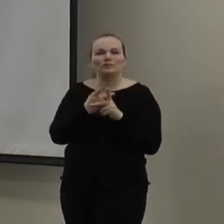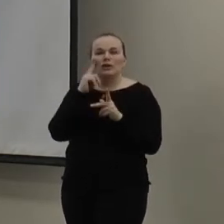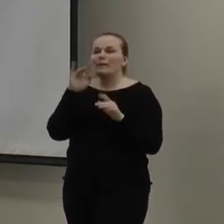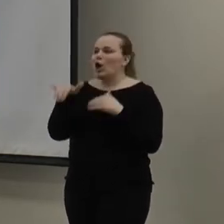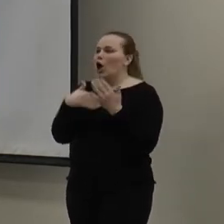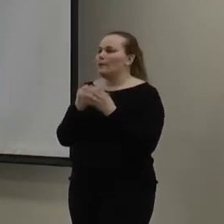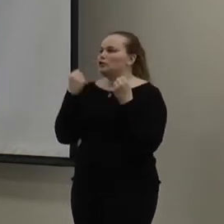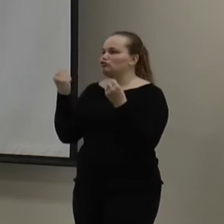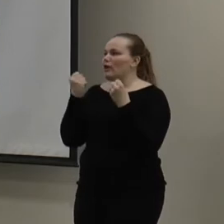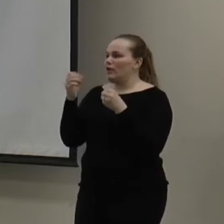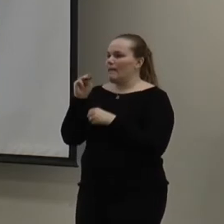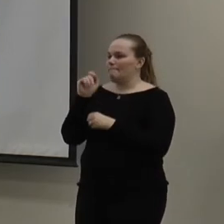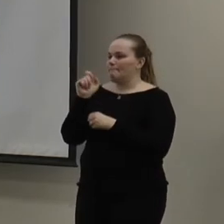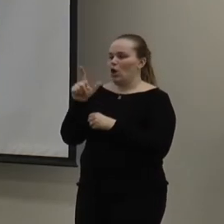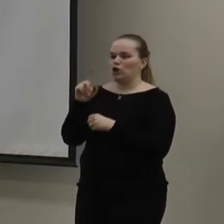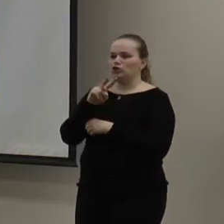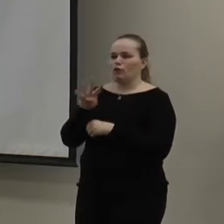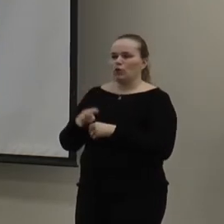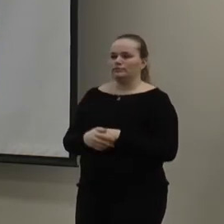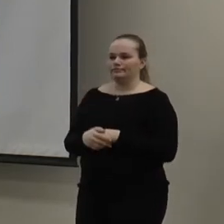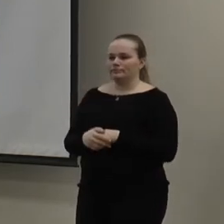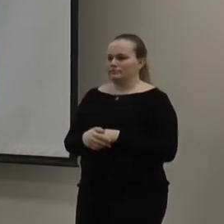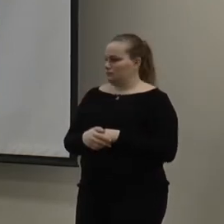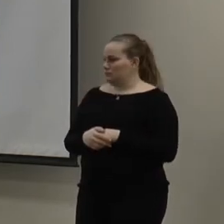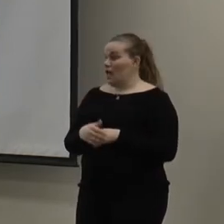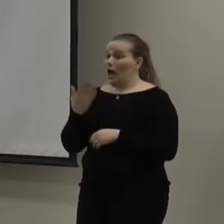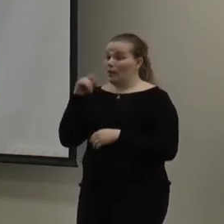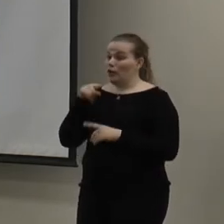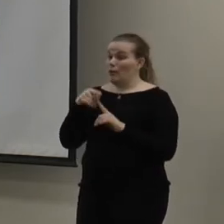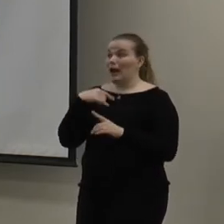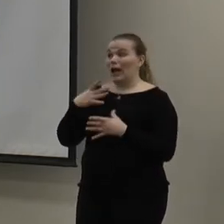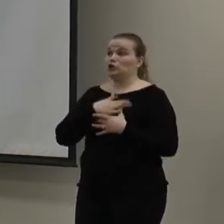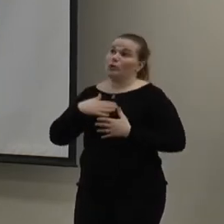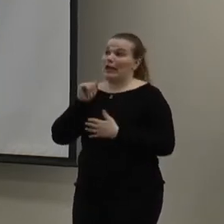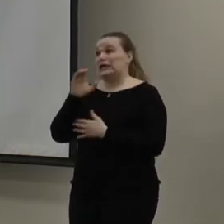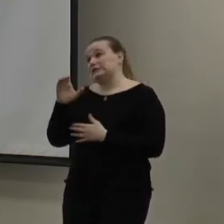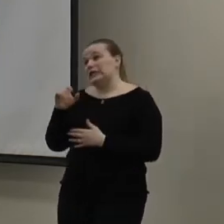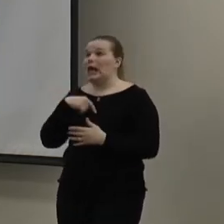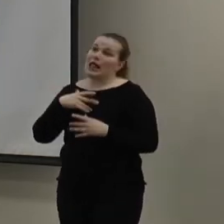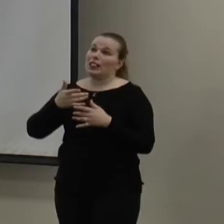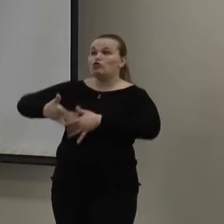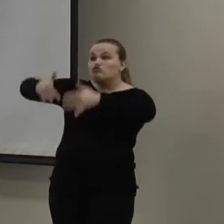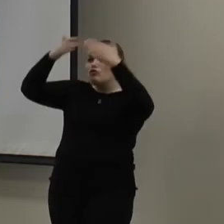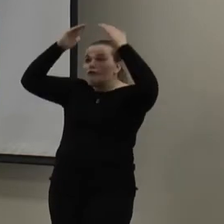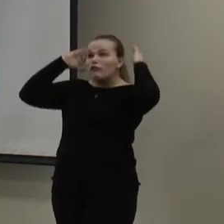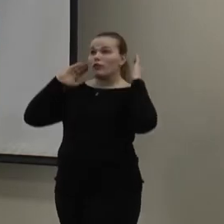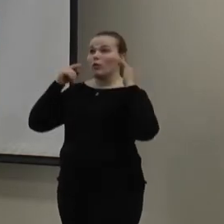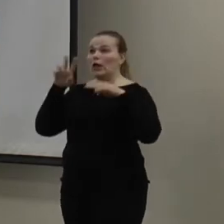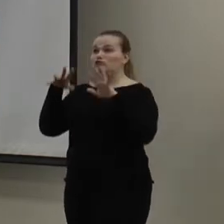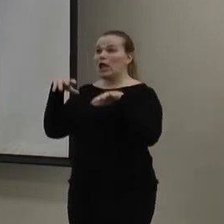be driving miles before. And, I don't know about you, but I like my AC. And, I like having, like, a roof over my head when it rains.